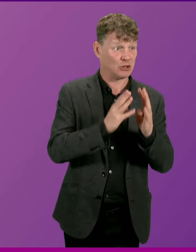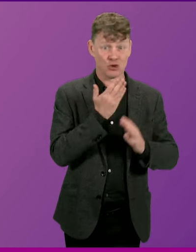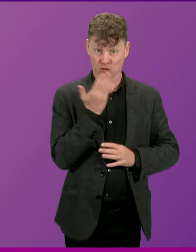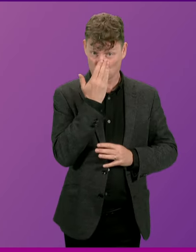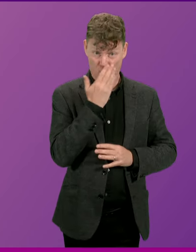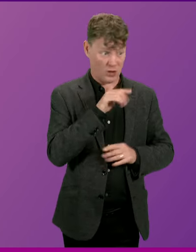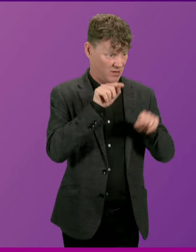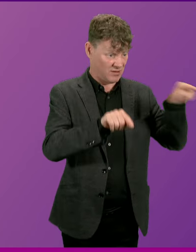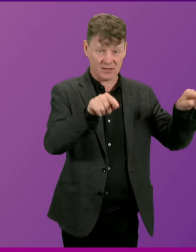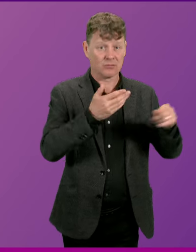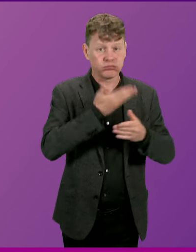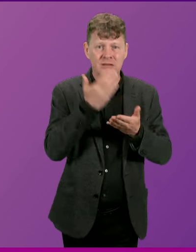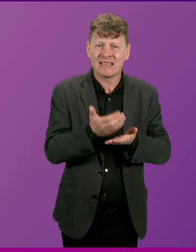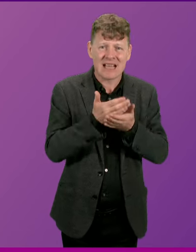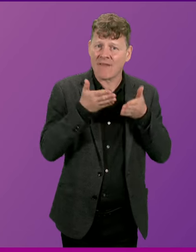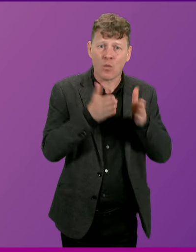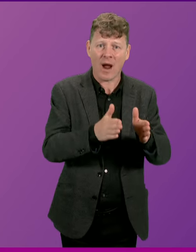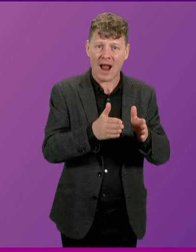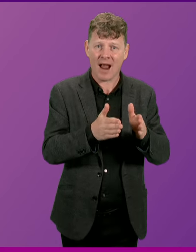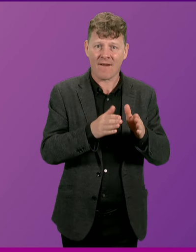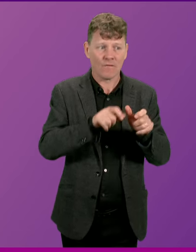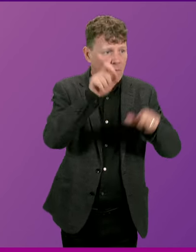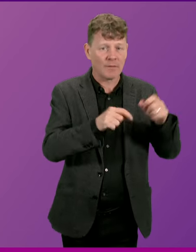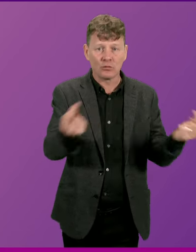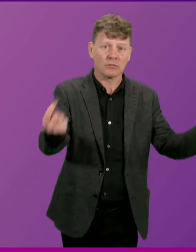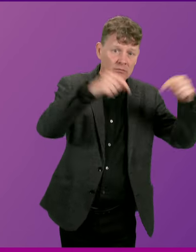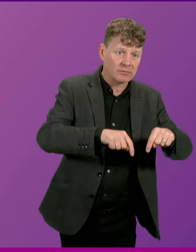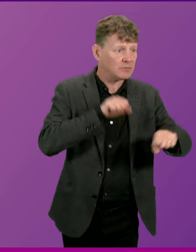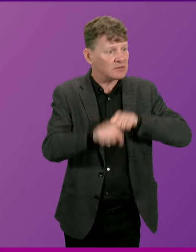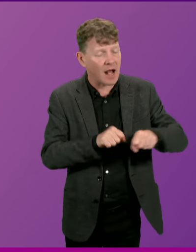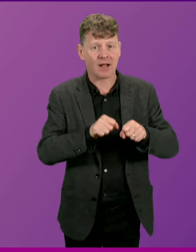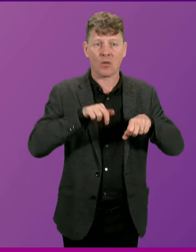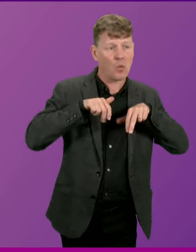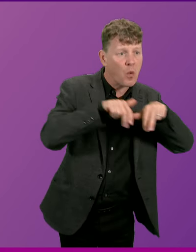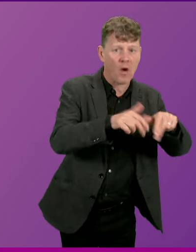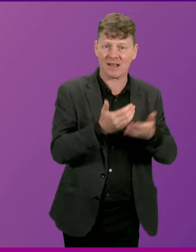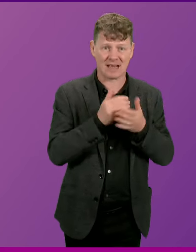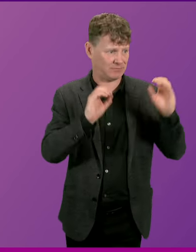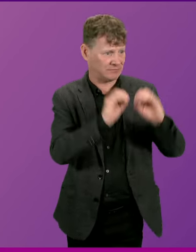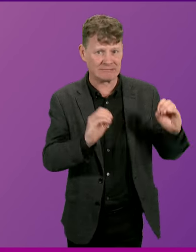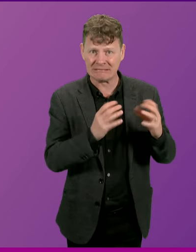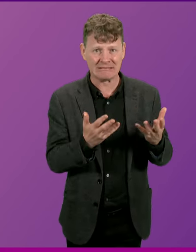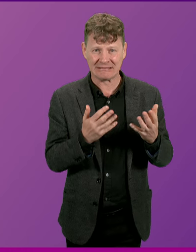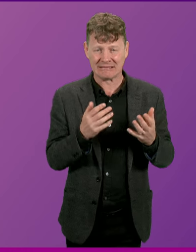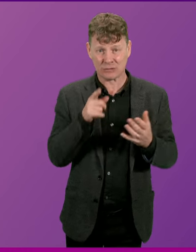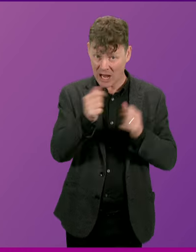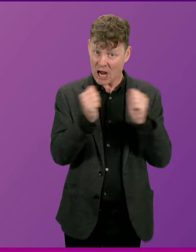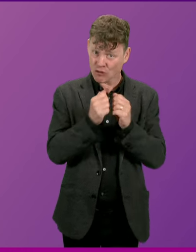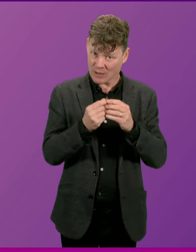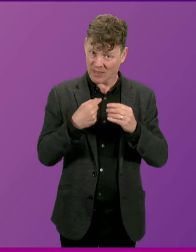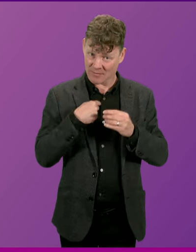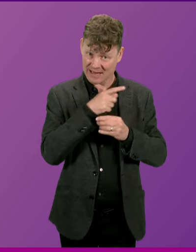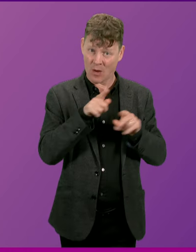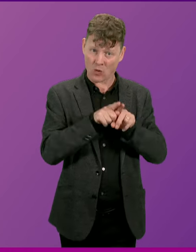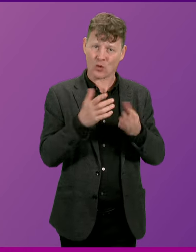safe ways for many other pupils to walk, wheel or cycle in each day. Does the Deputy First Minister agree with me and with Safe Streets Bear's Den that